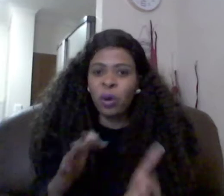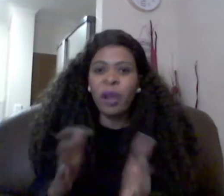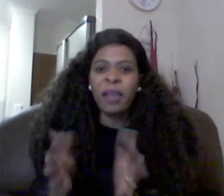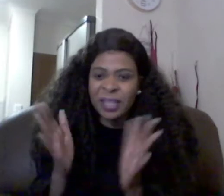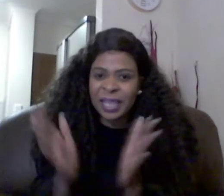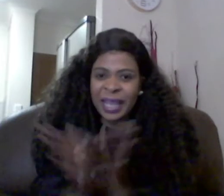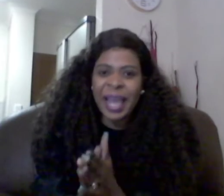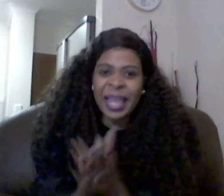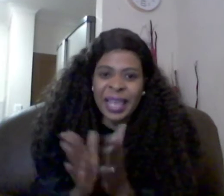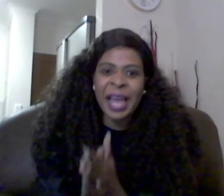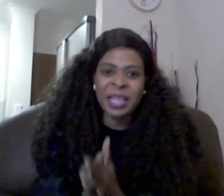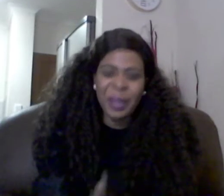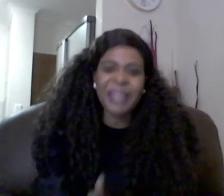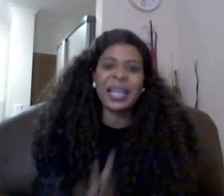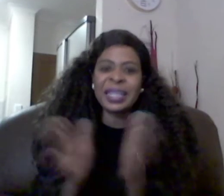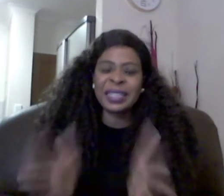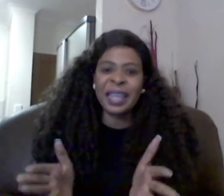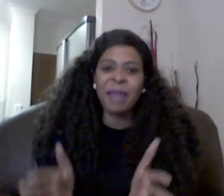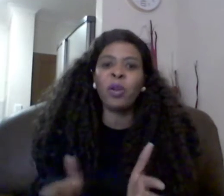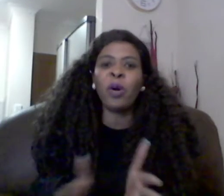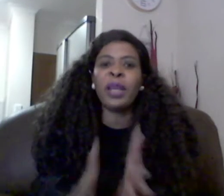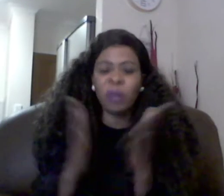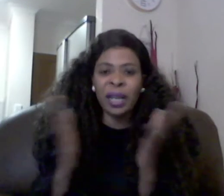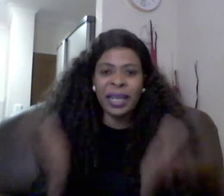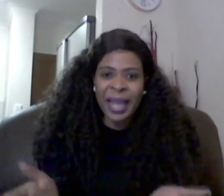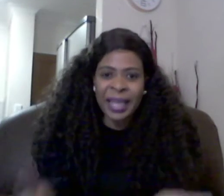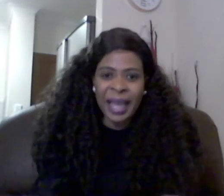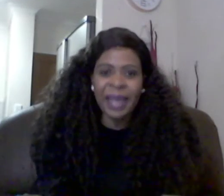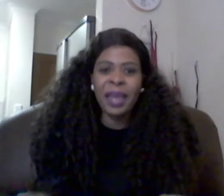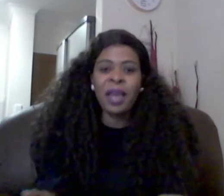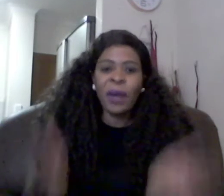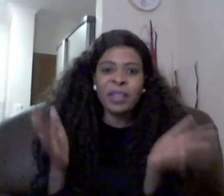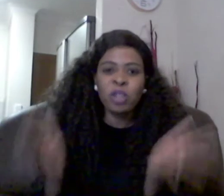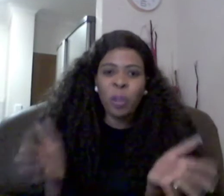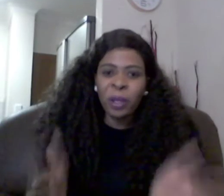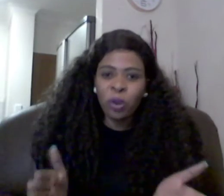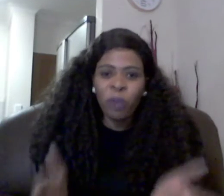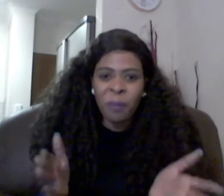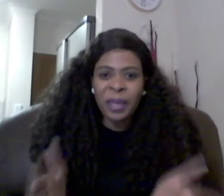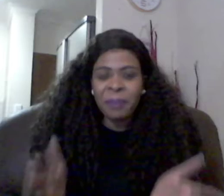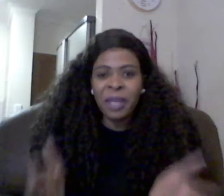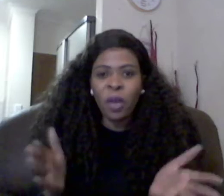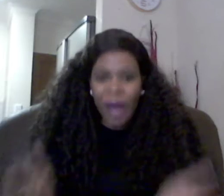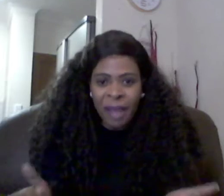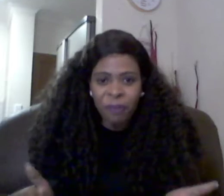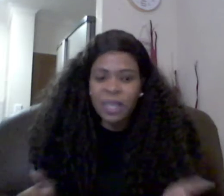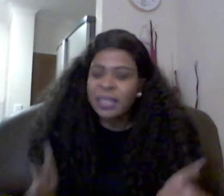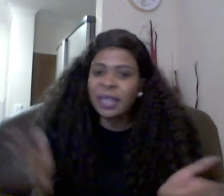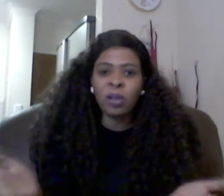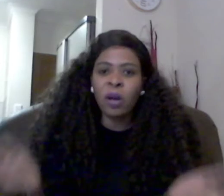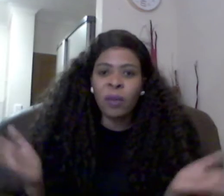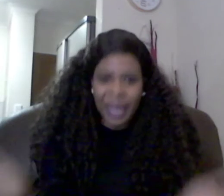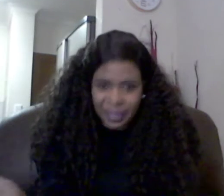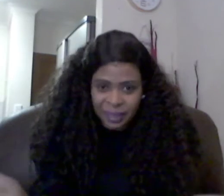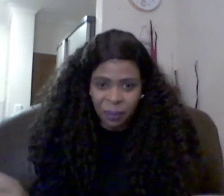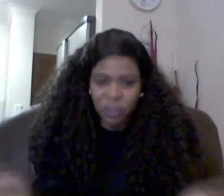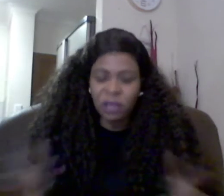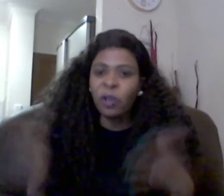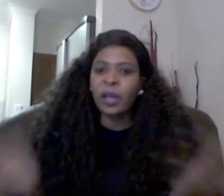know if it's a year a year has passed ask him you know it's already a year what's stopping you from making me your wife there's nothing wrong with asking because if you don't